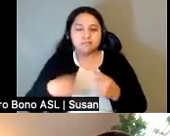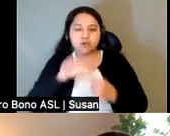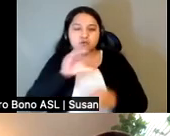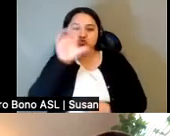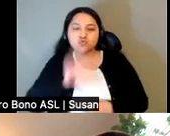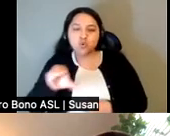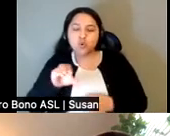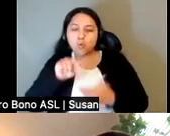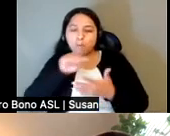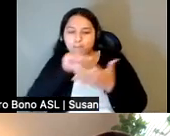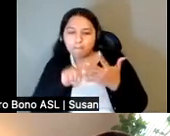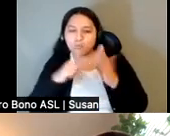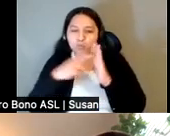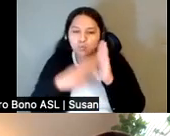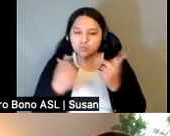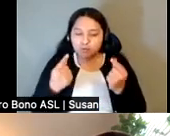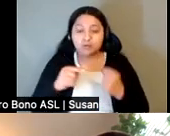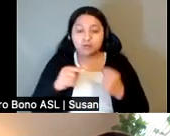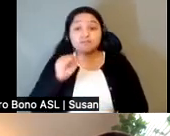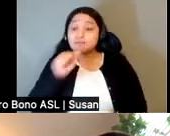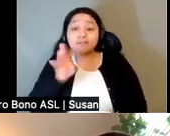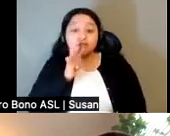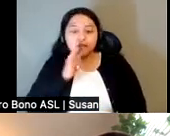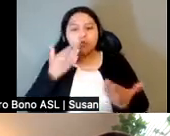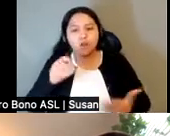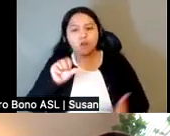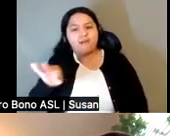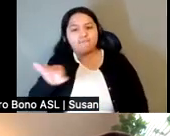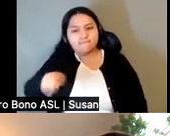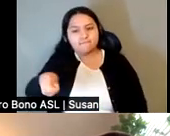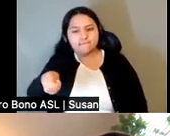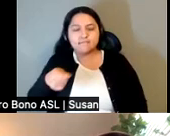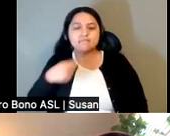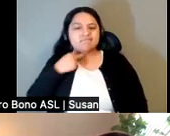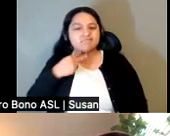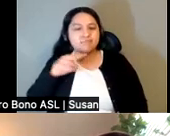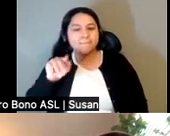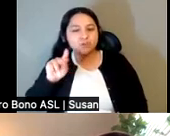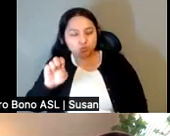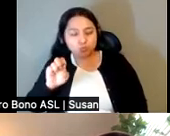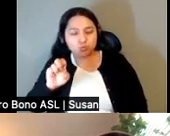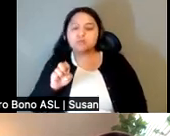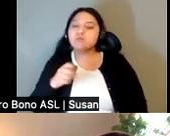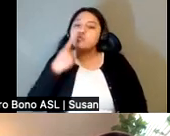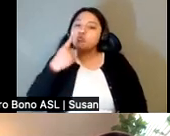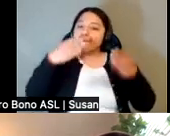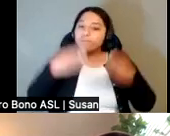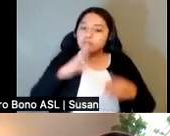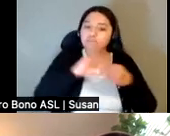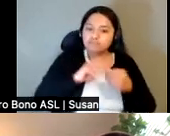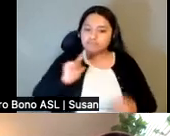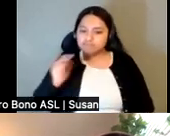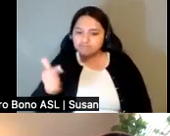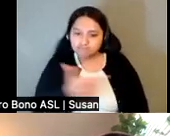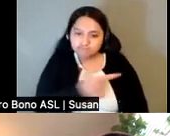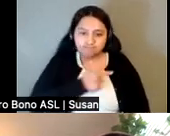favor, silencie el micrófono cuando no esté hablando. Solo una persona hable a la vez. Este atente a la comunicación de